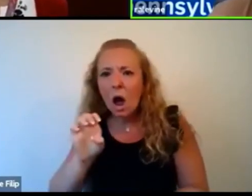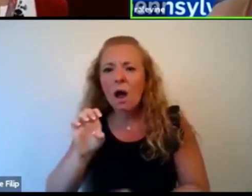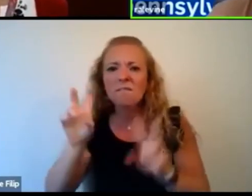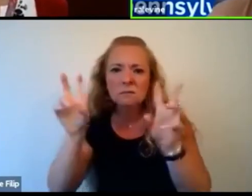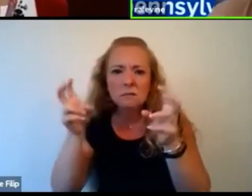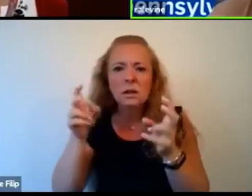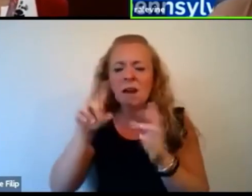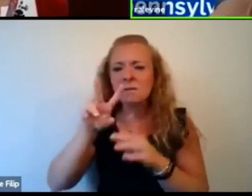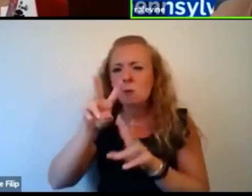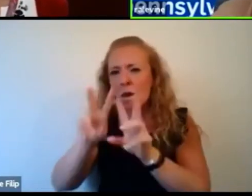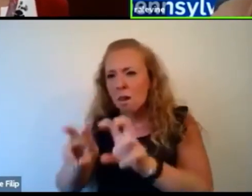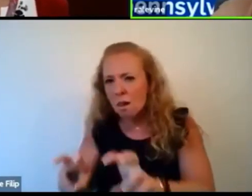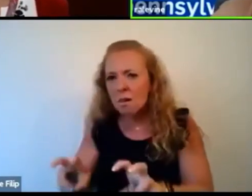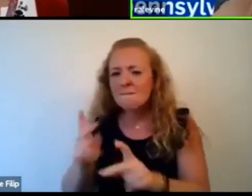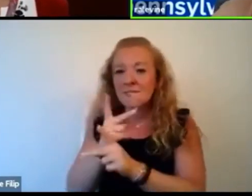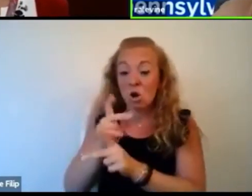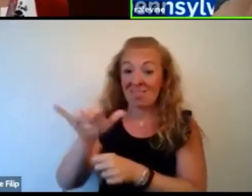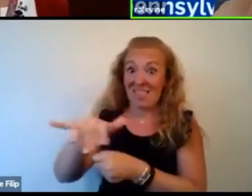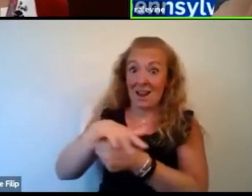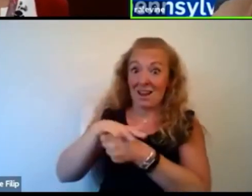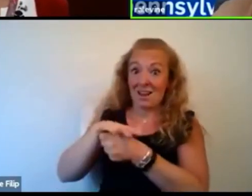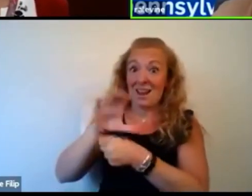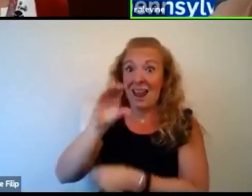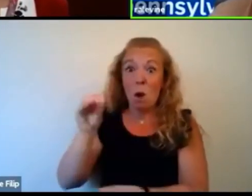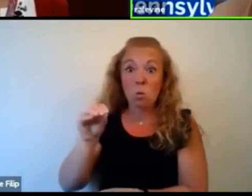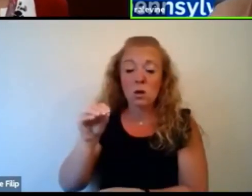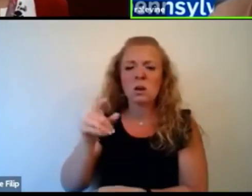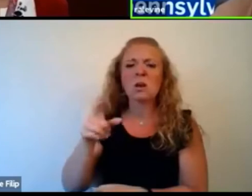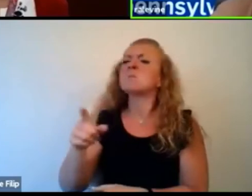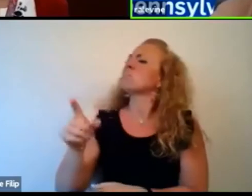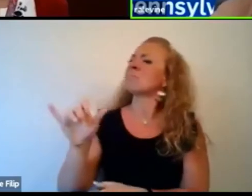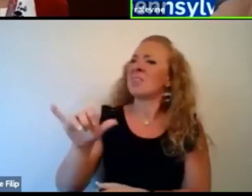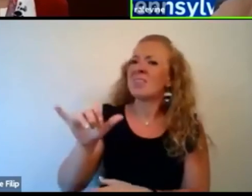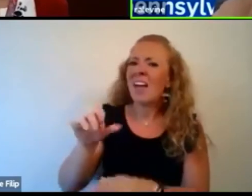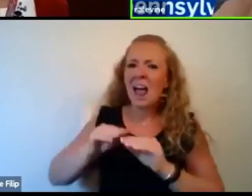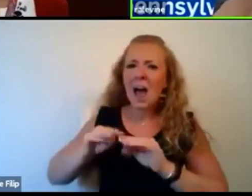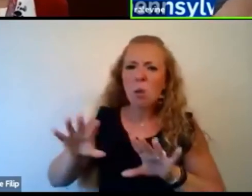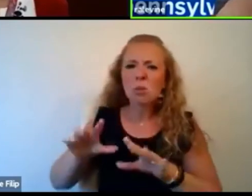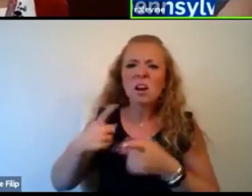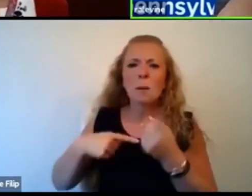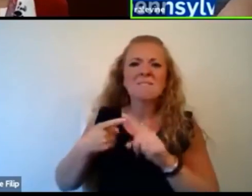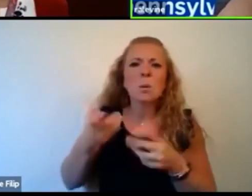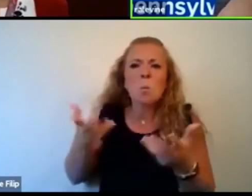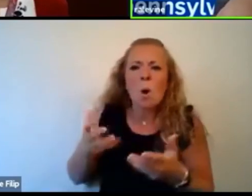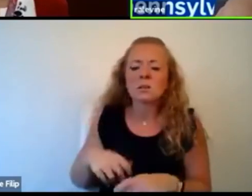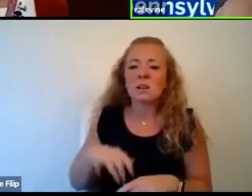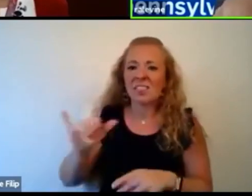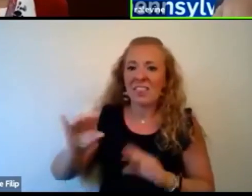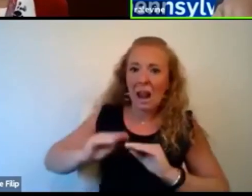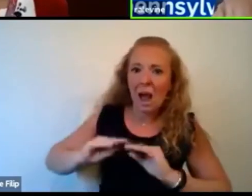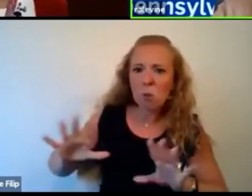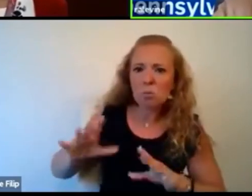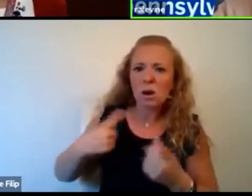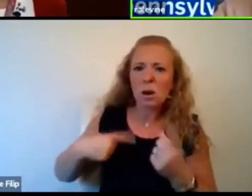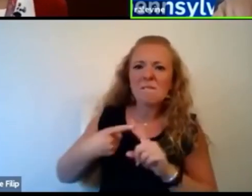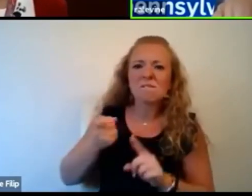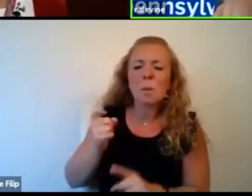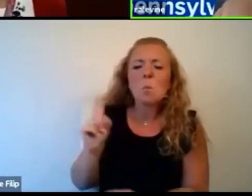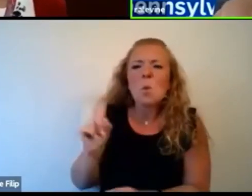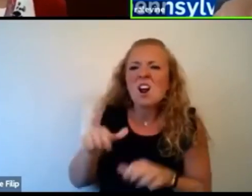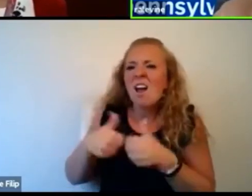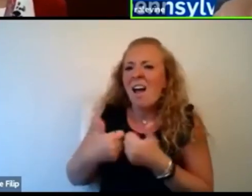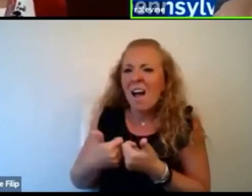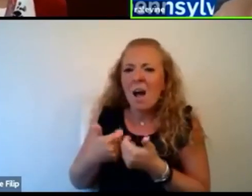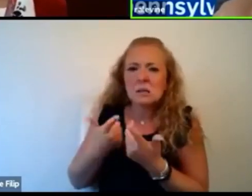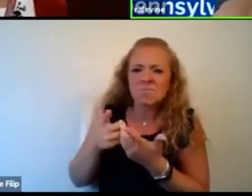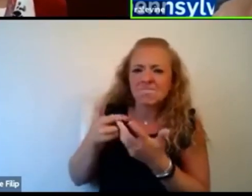that County to find out where is that outbreak? Why is that outbreak happening? And then respond to that. And